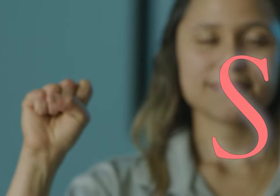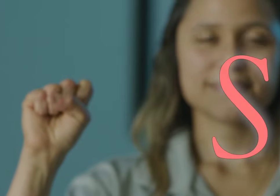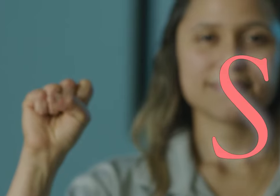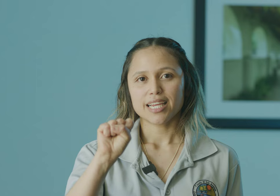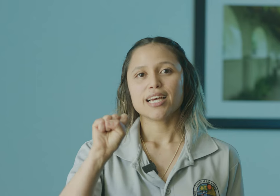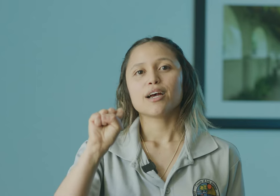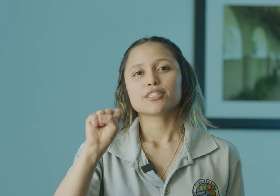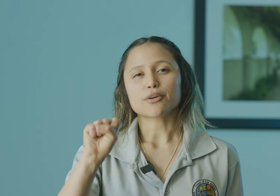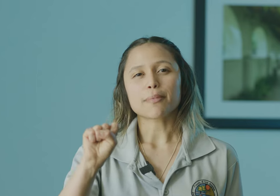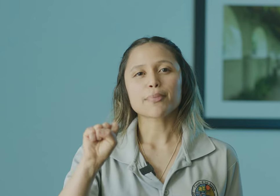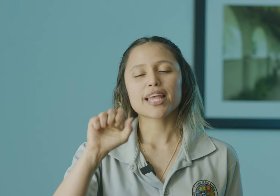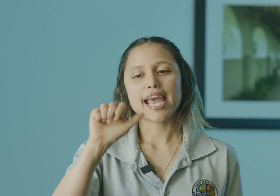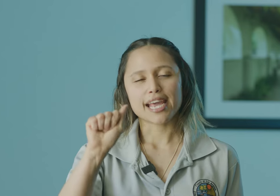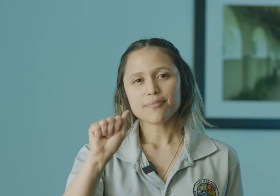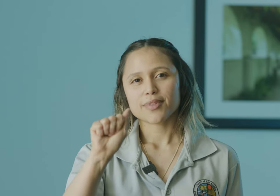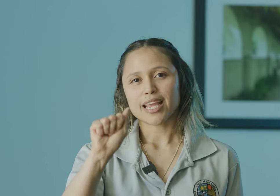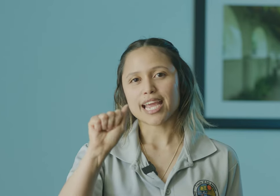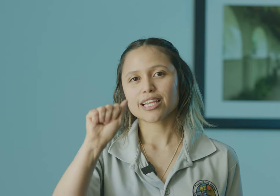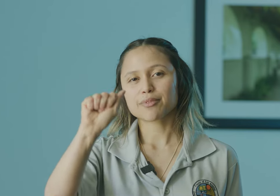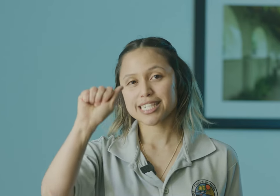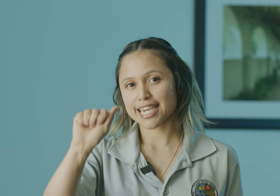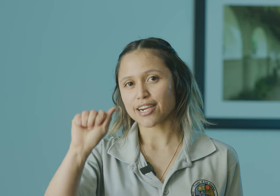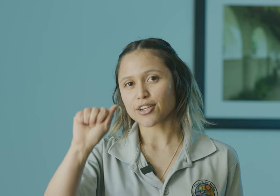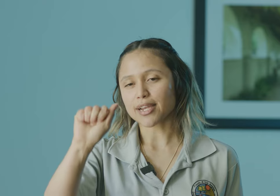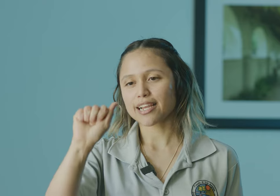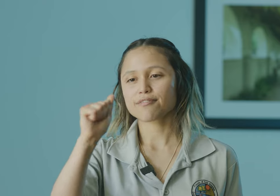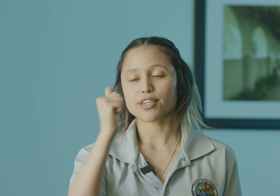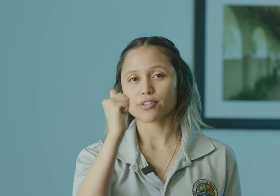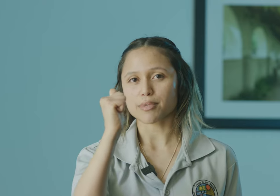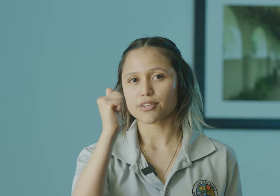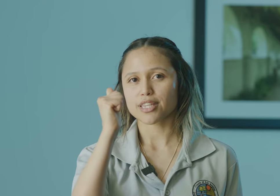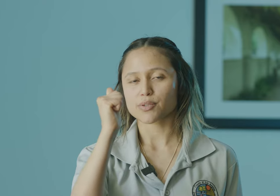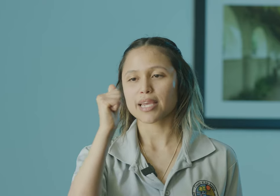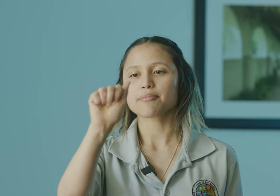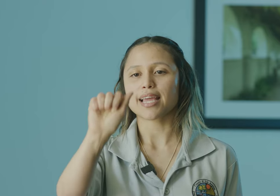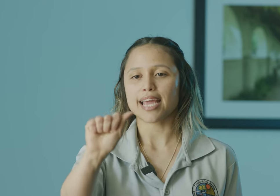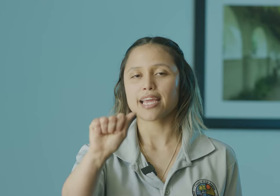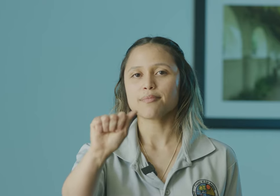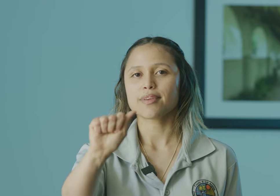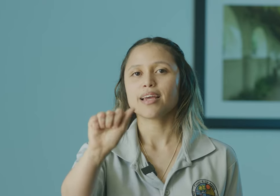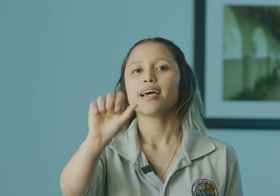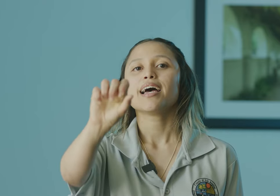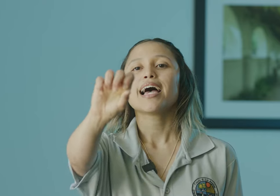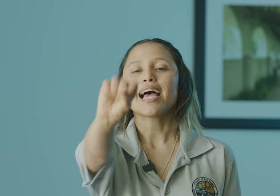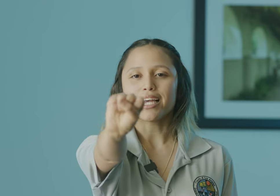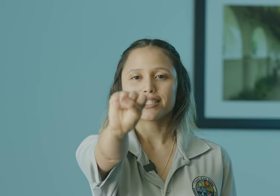S. So remember the A. A was here. Don't get confused. Let me show you this way. A. S.